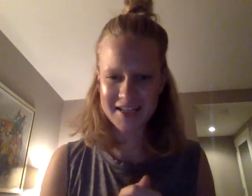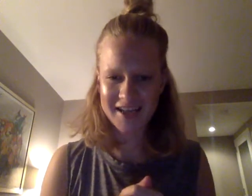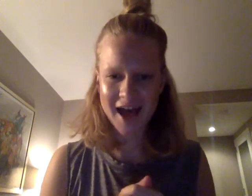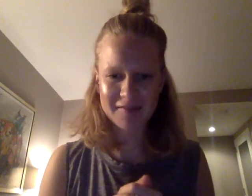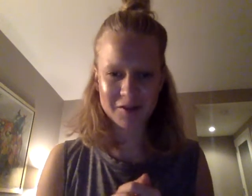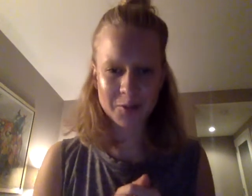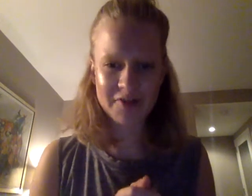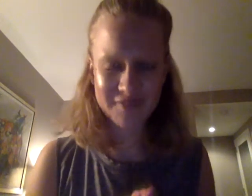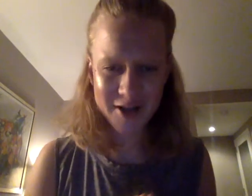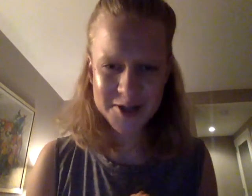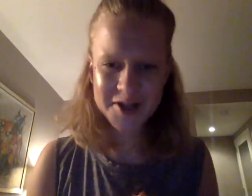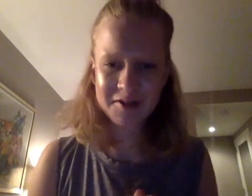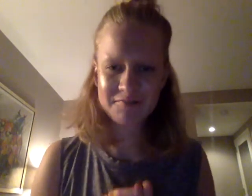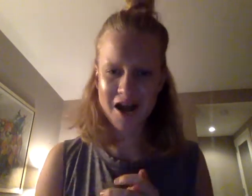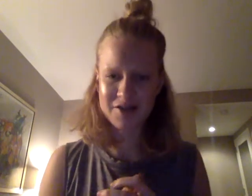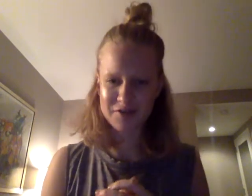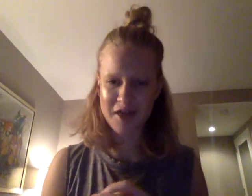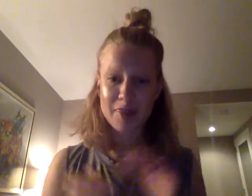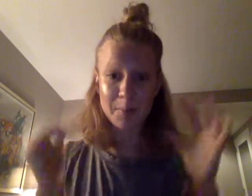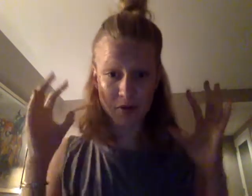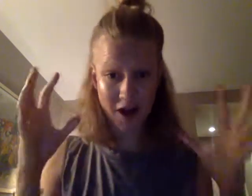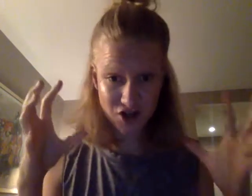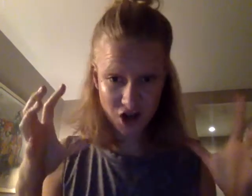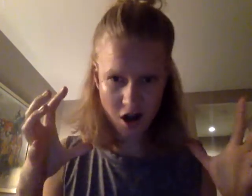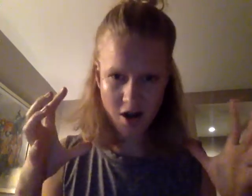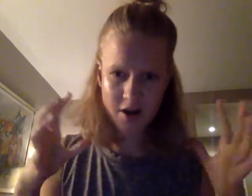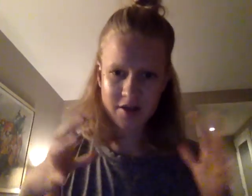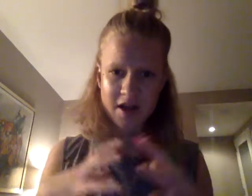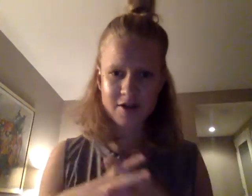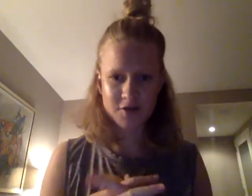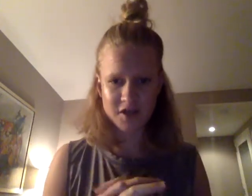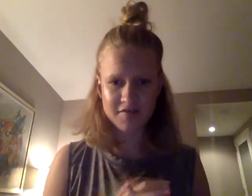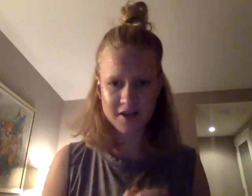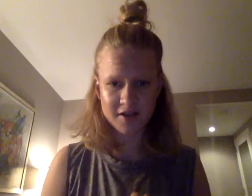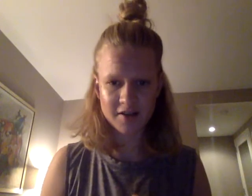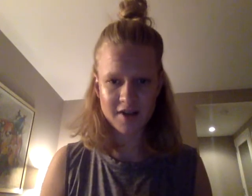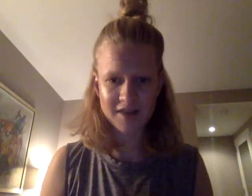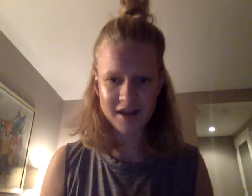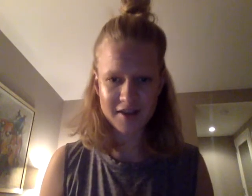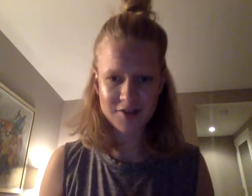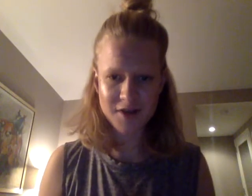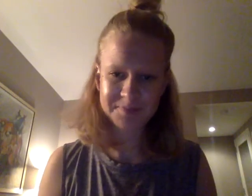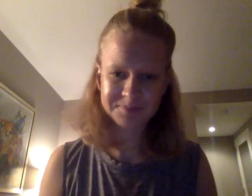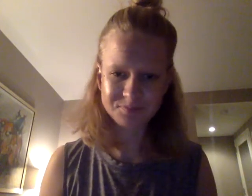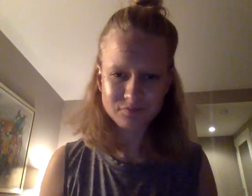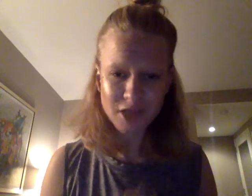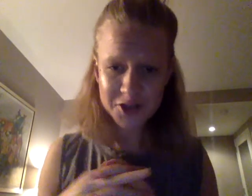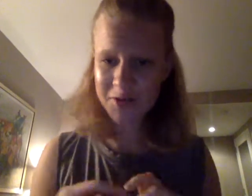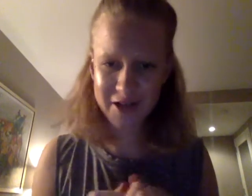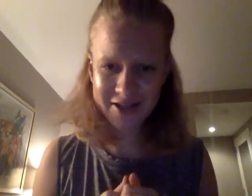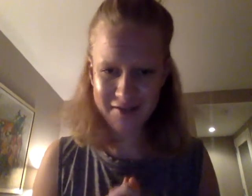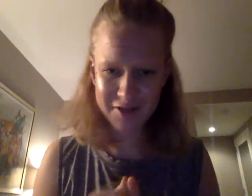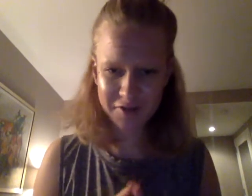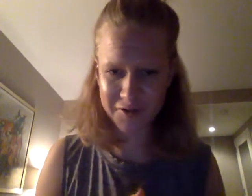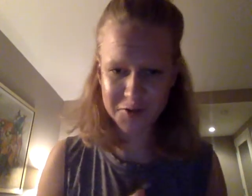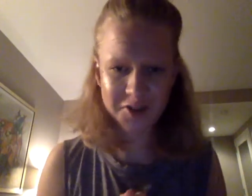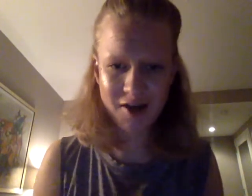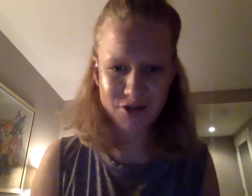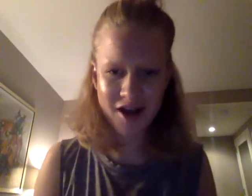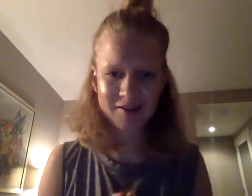have a little more fun rather than the pressure that I usually feel of getting things right. So I'm going to dive into the first real chapter now